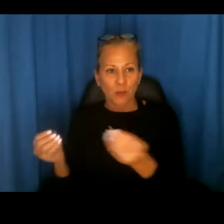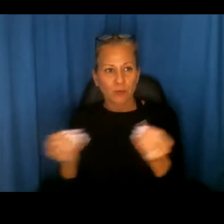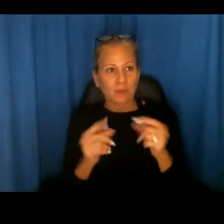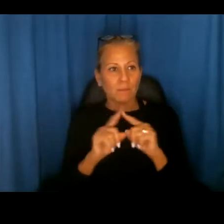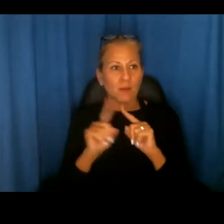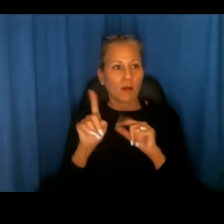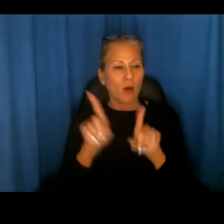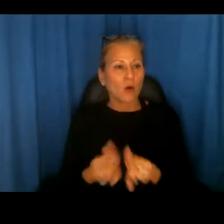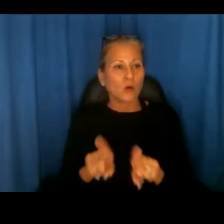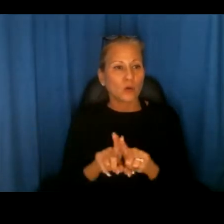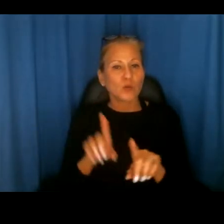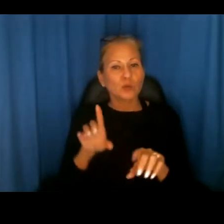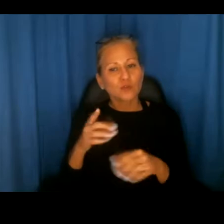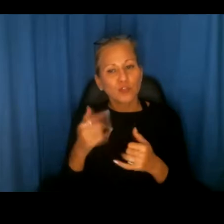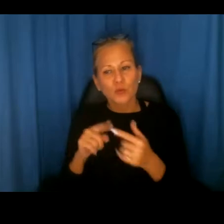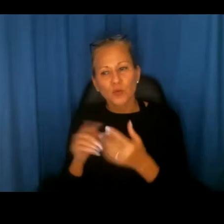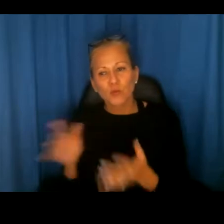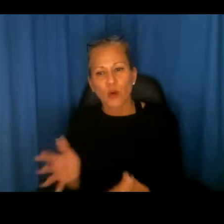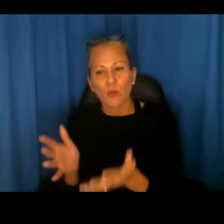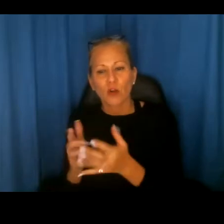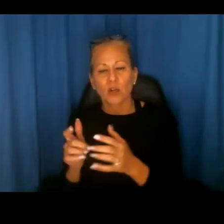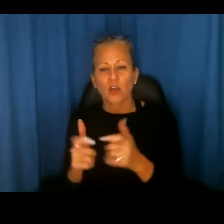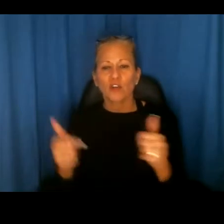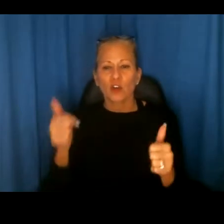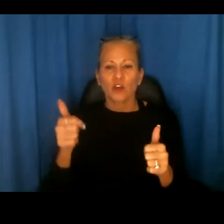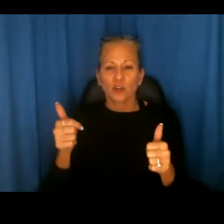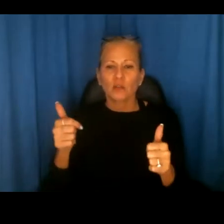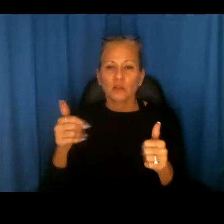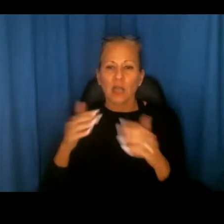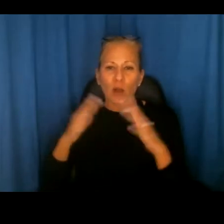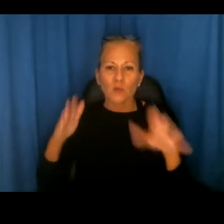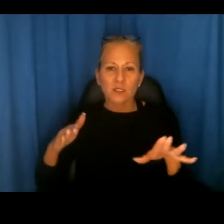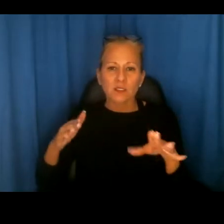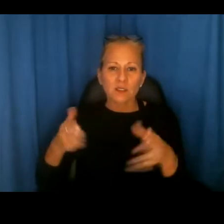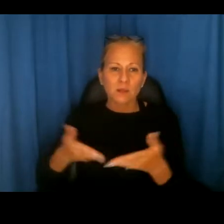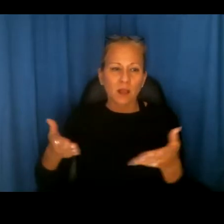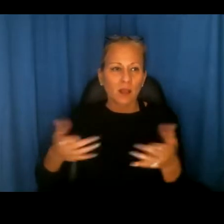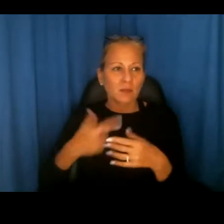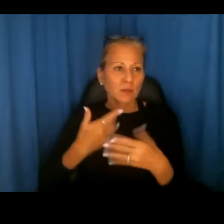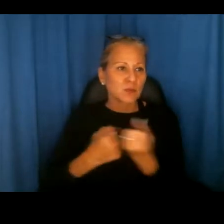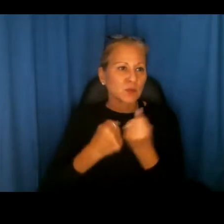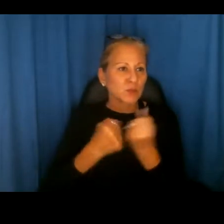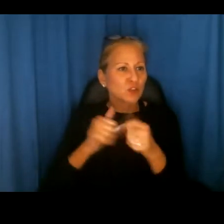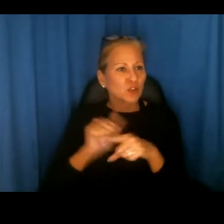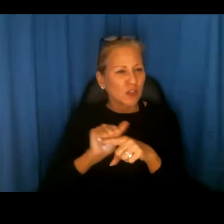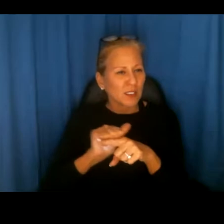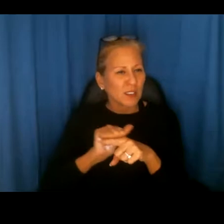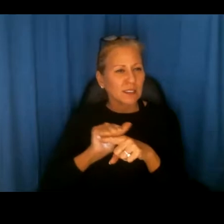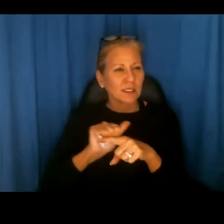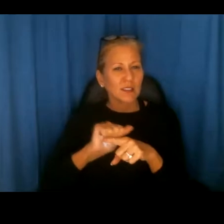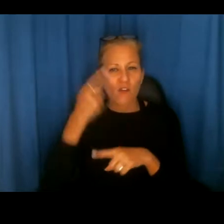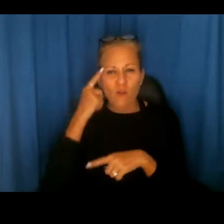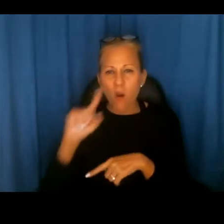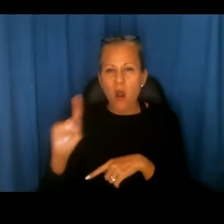but then also do what we can to promote greater housing construction. And we could even support, um, uh, training for, um,